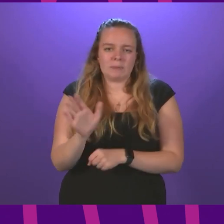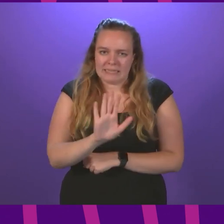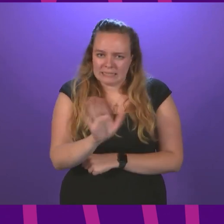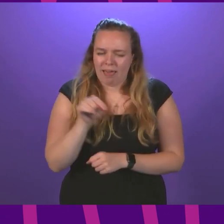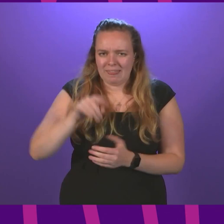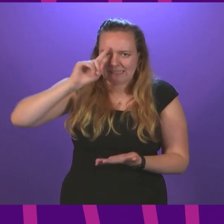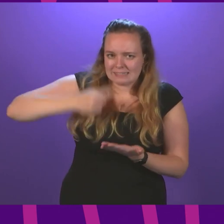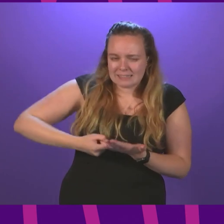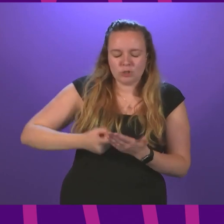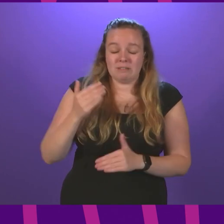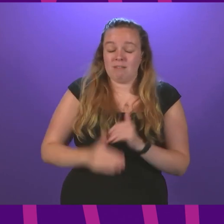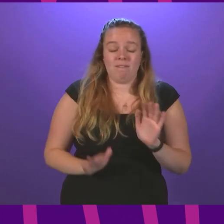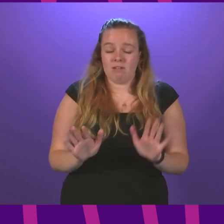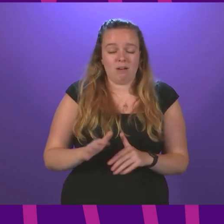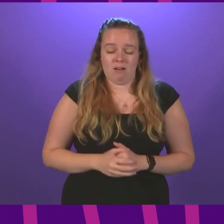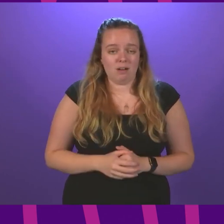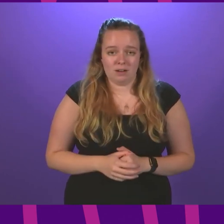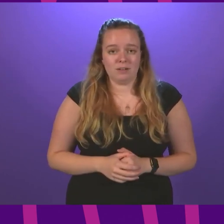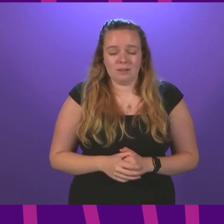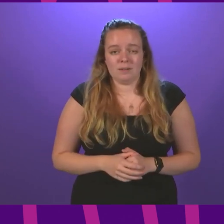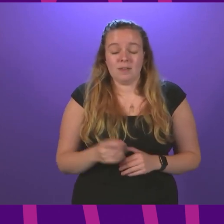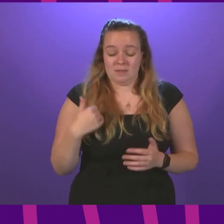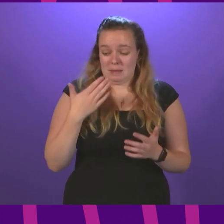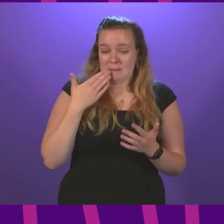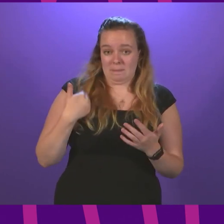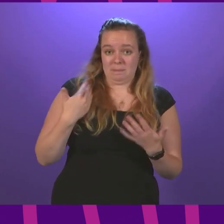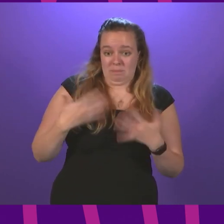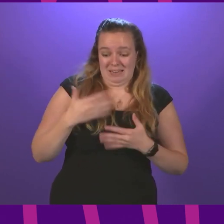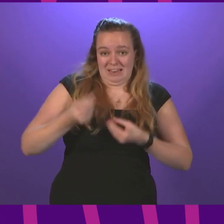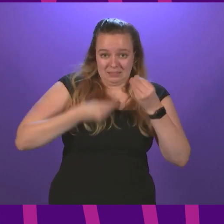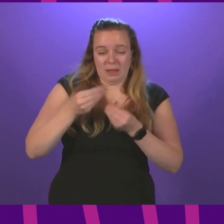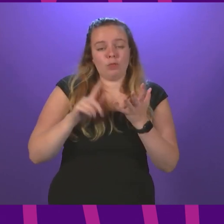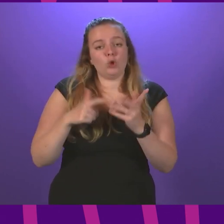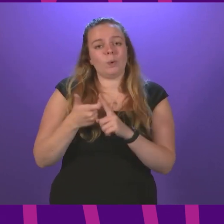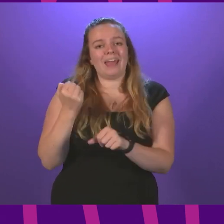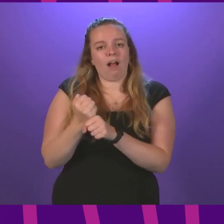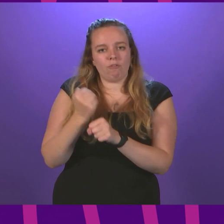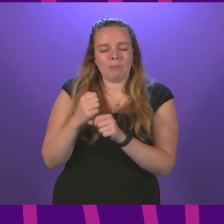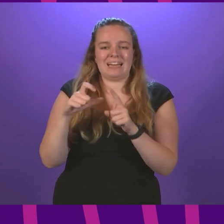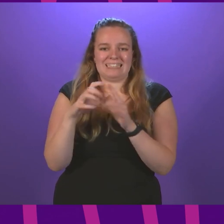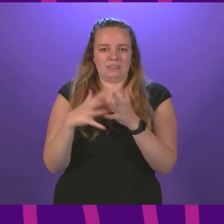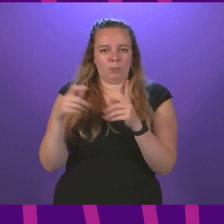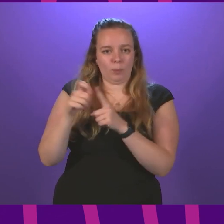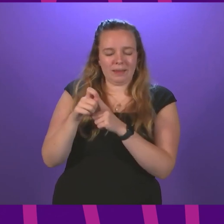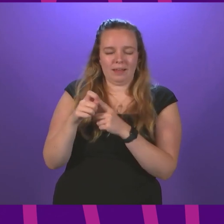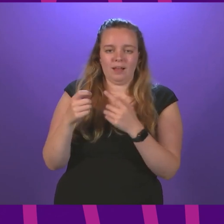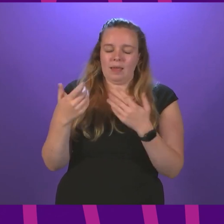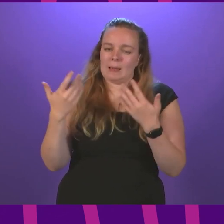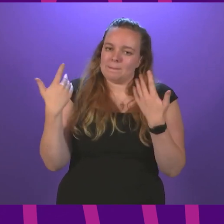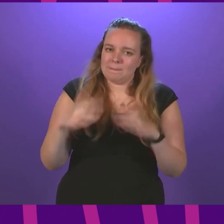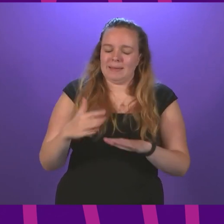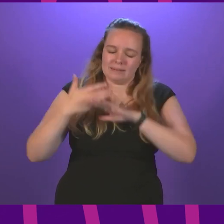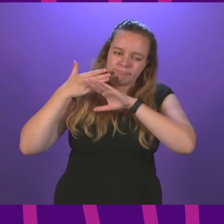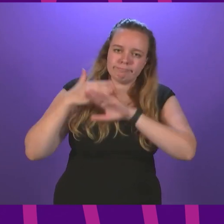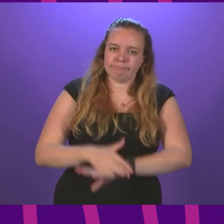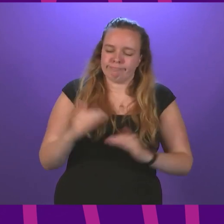These decisions never are. As I have just outlined, though, the UK government and the DWP have gone above and